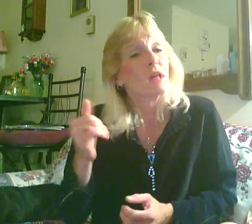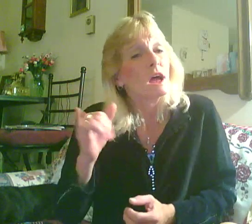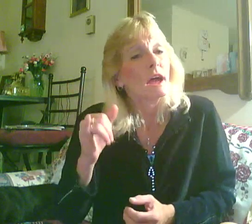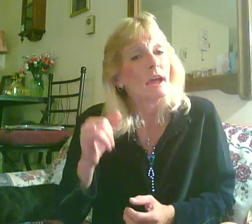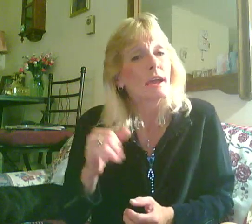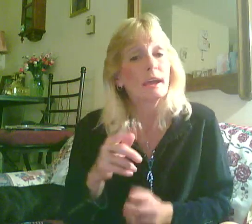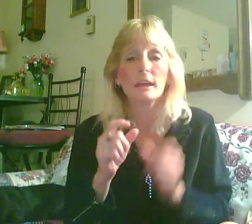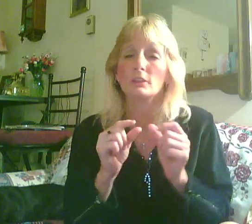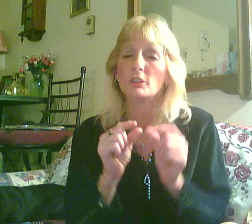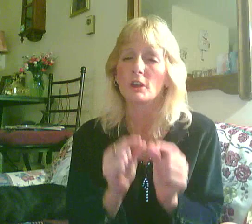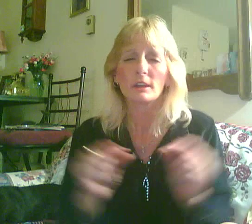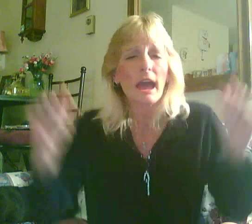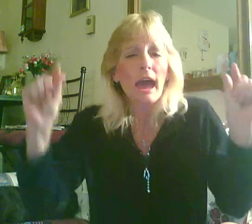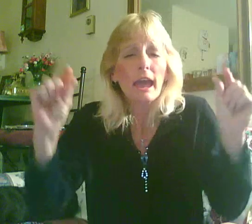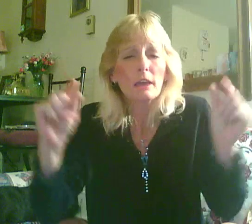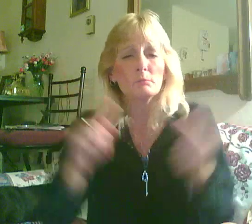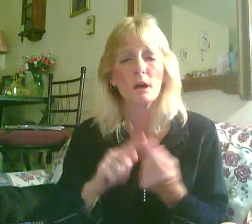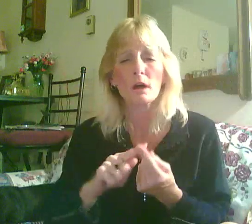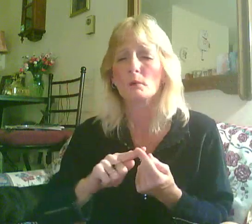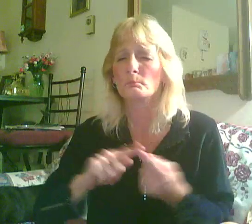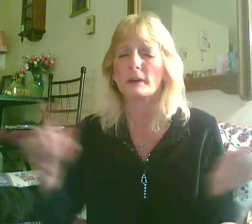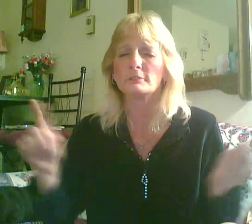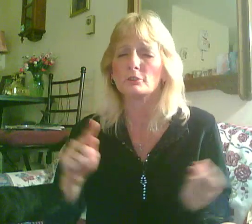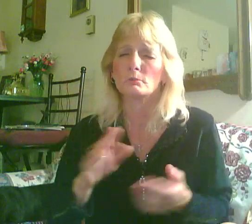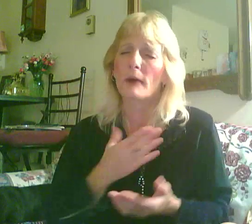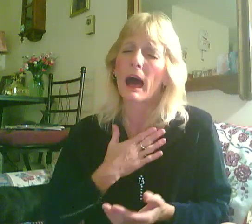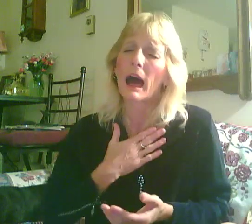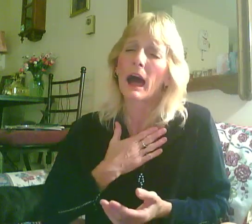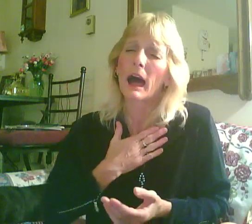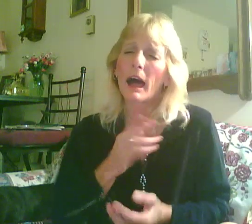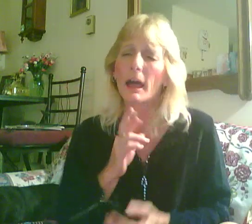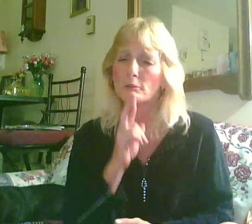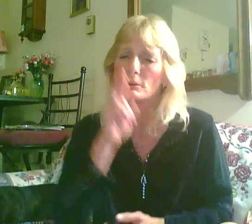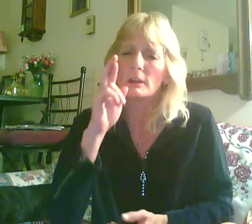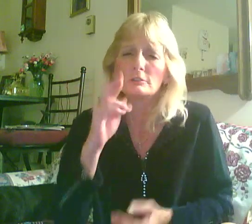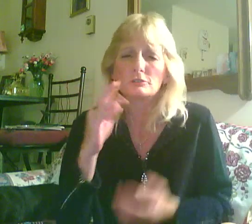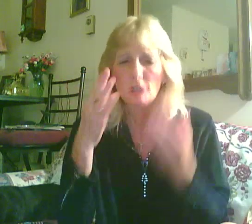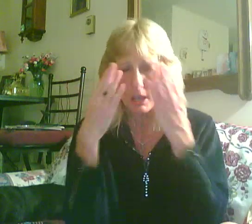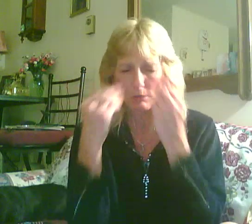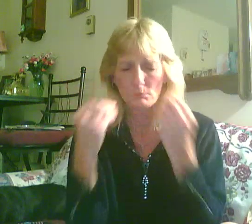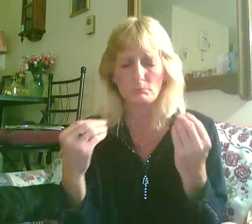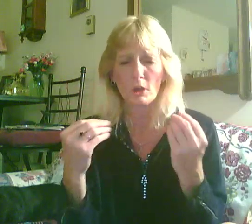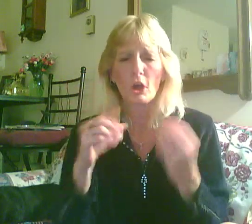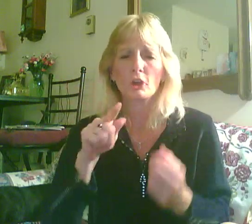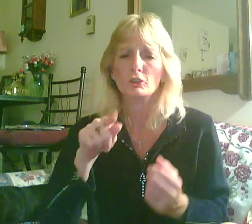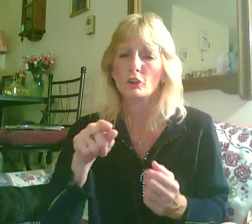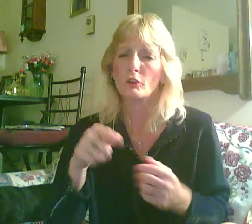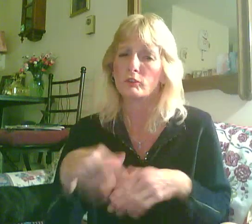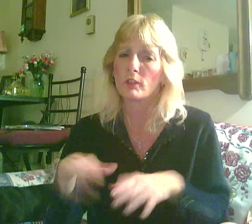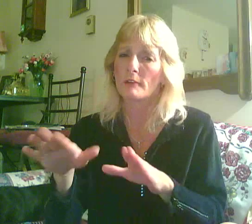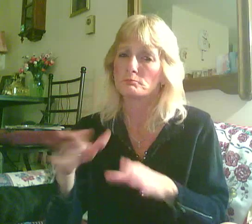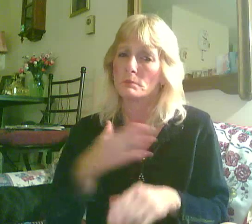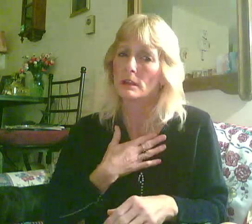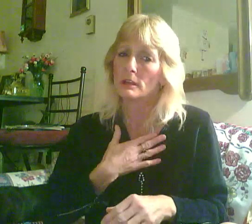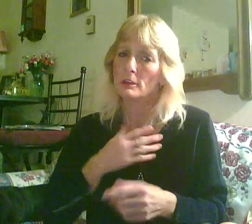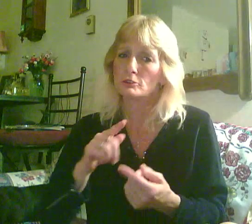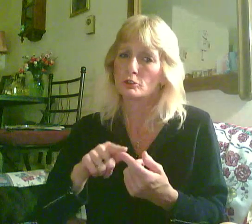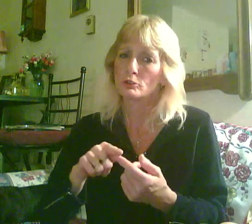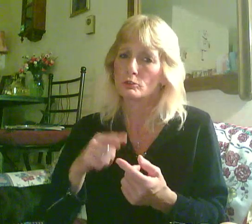played the game, but to my real shame, you've left me to